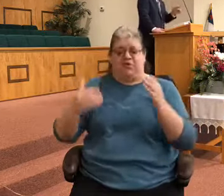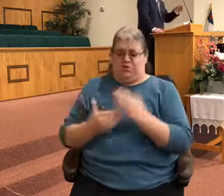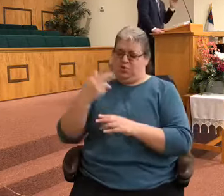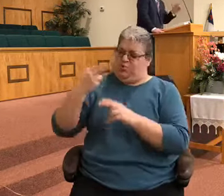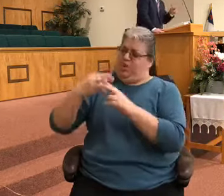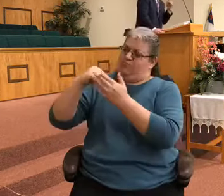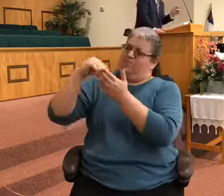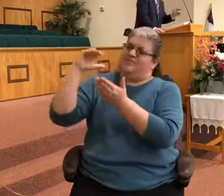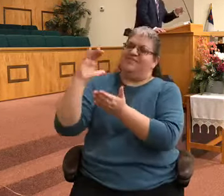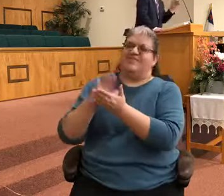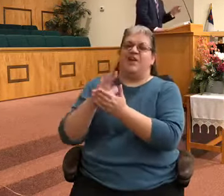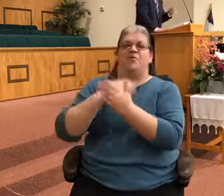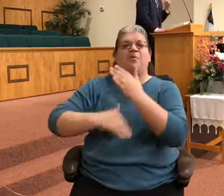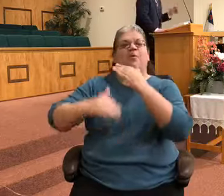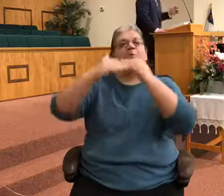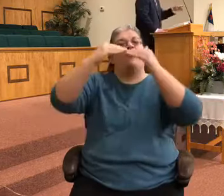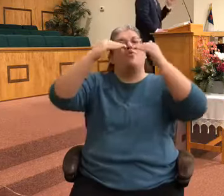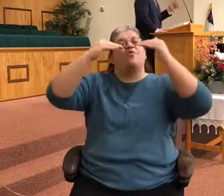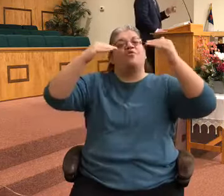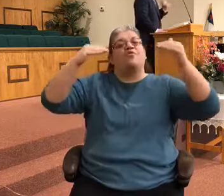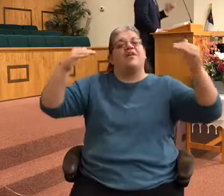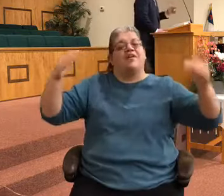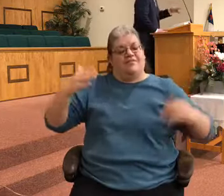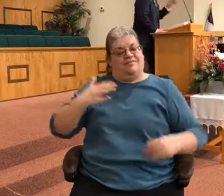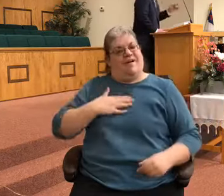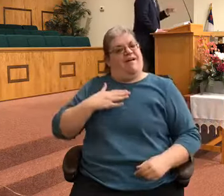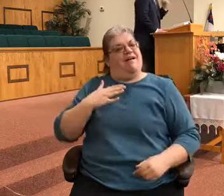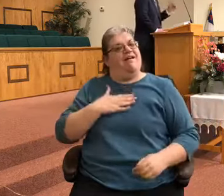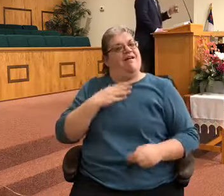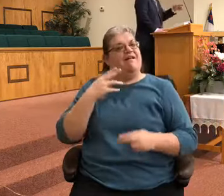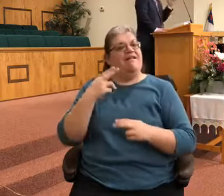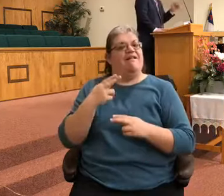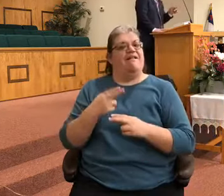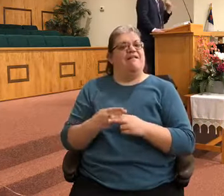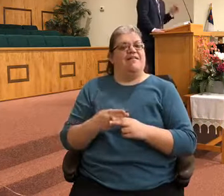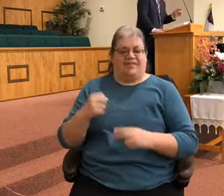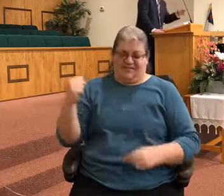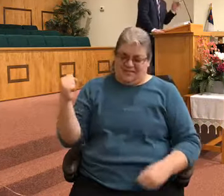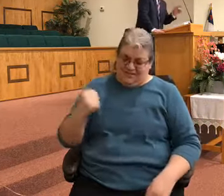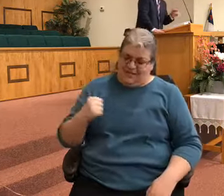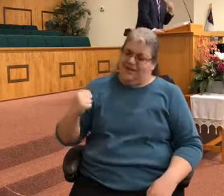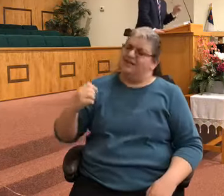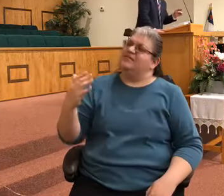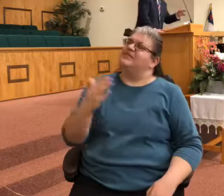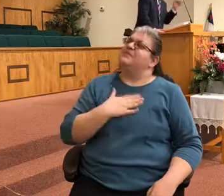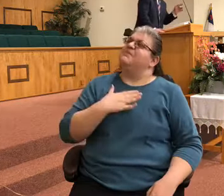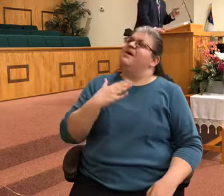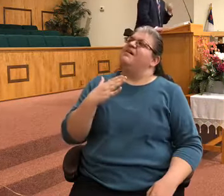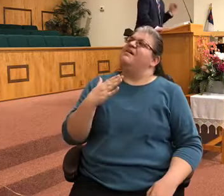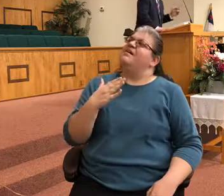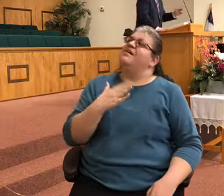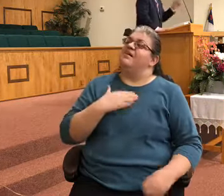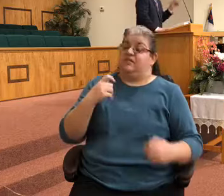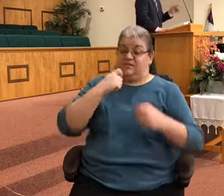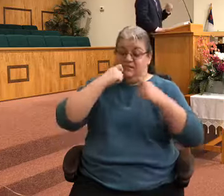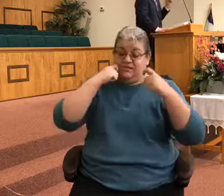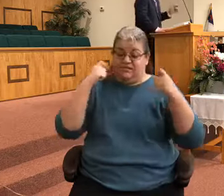down in glory And it's high, oh yes it's high When my sins were given